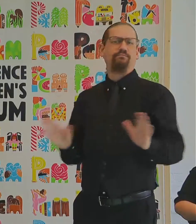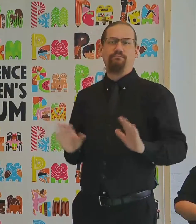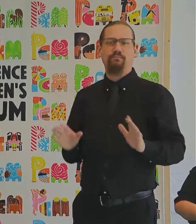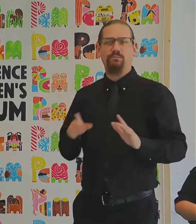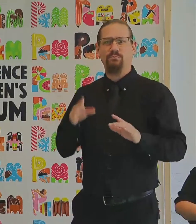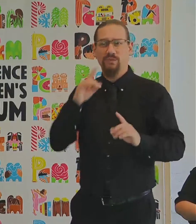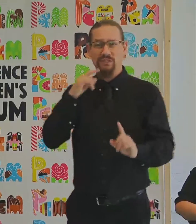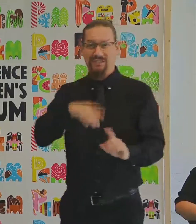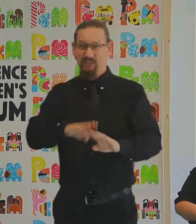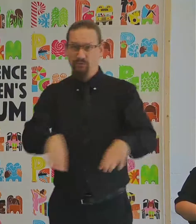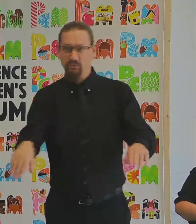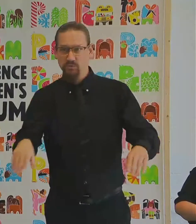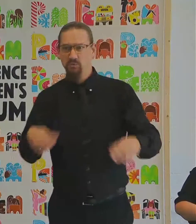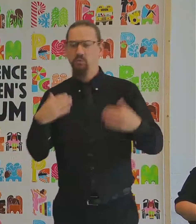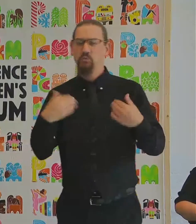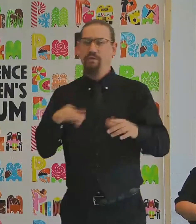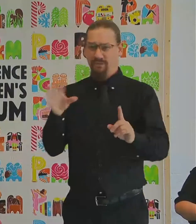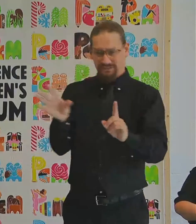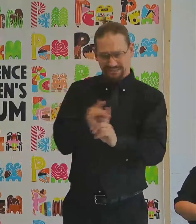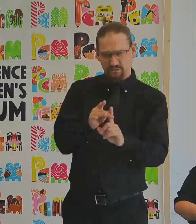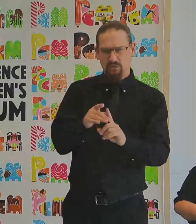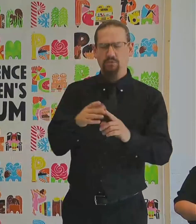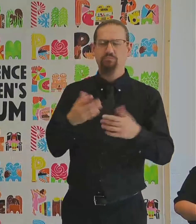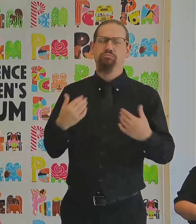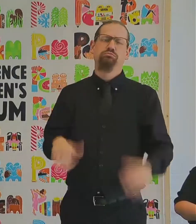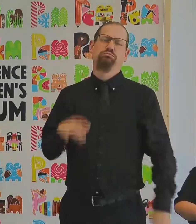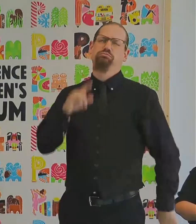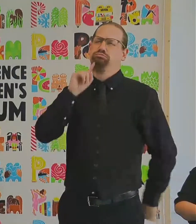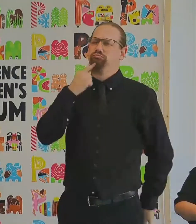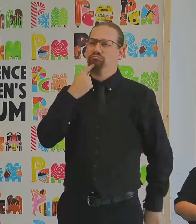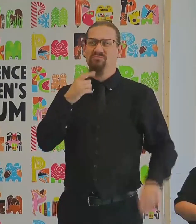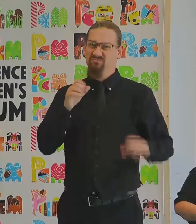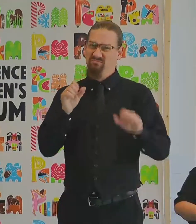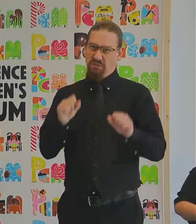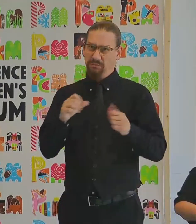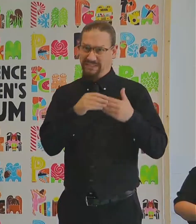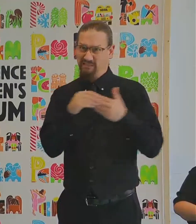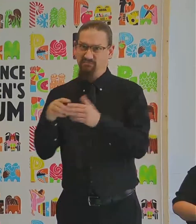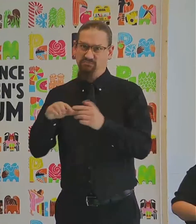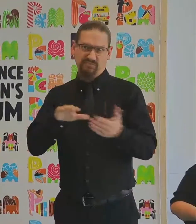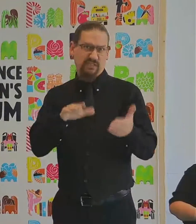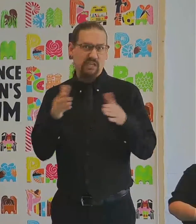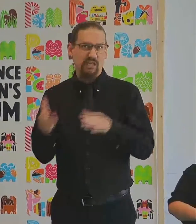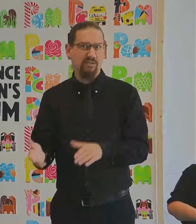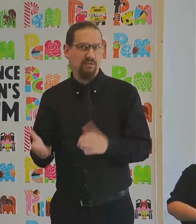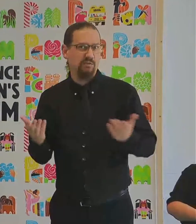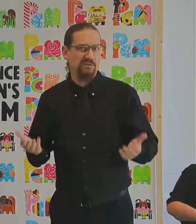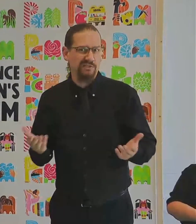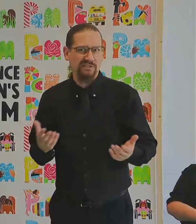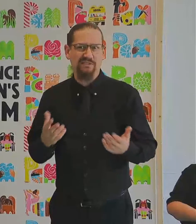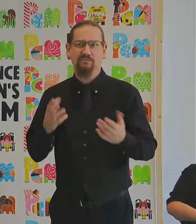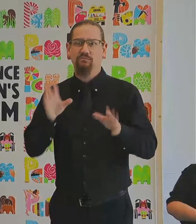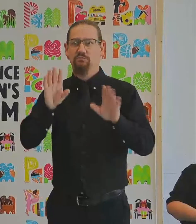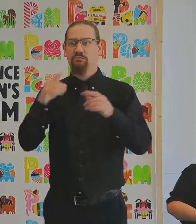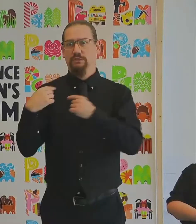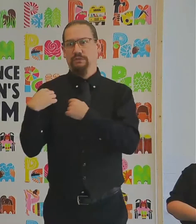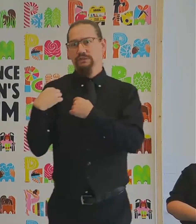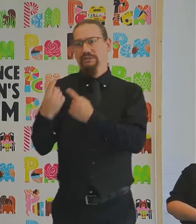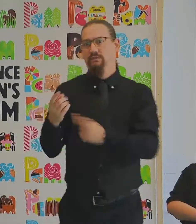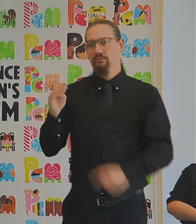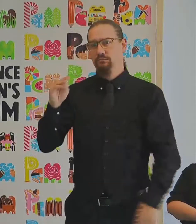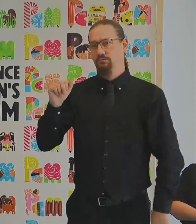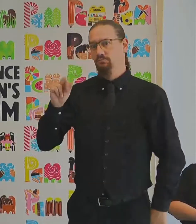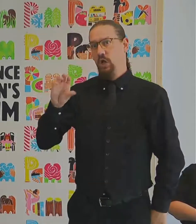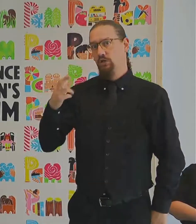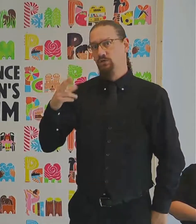even life-threatening illness for some children. Since March 2020, over 20,000 Rhode Island children have been infected with